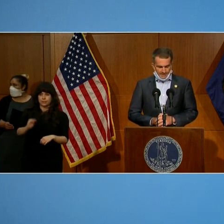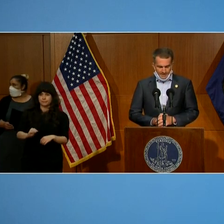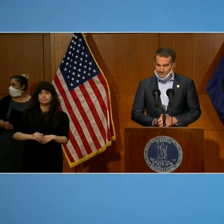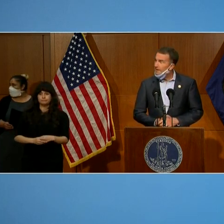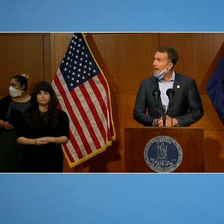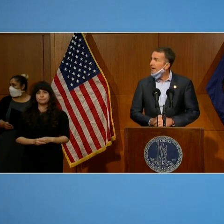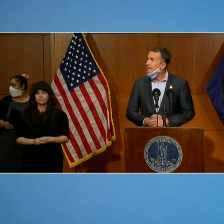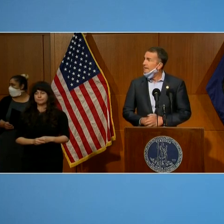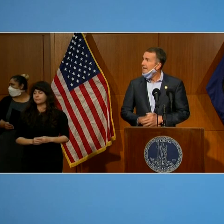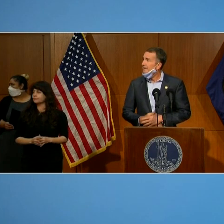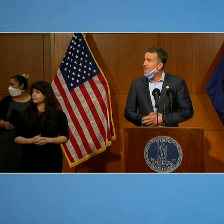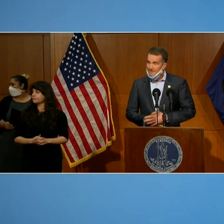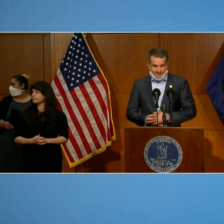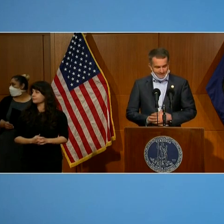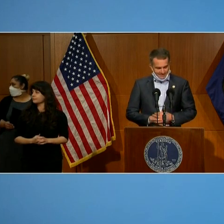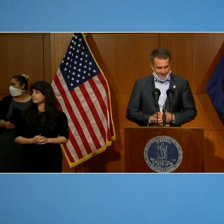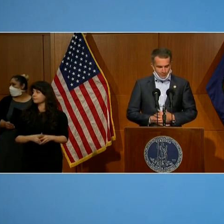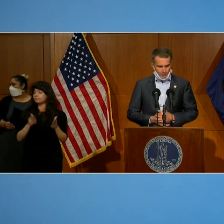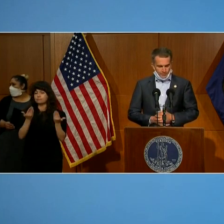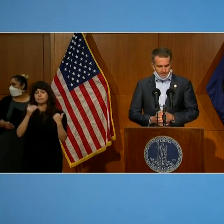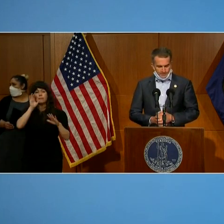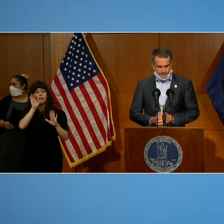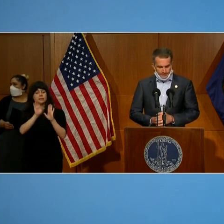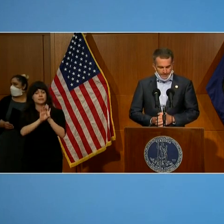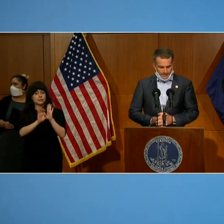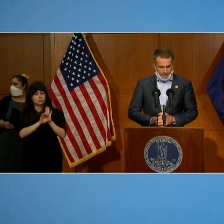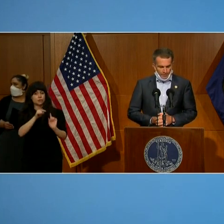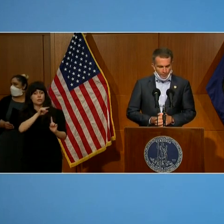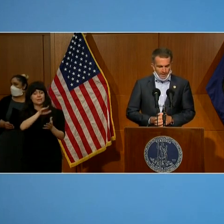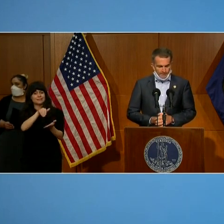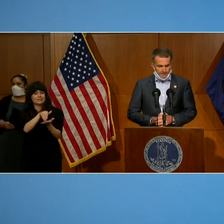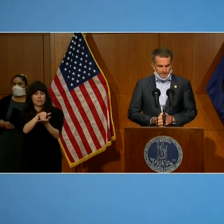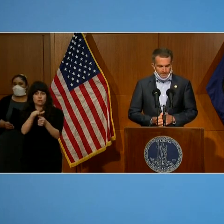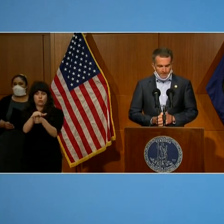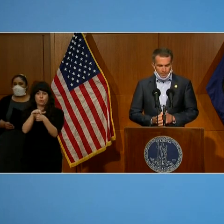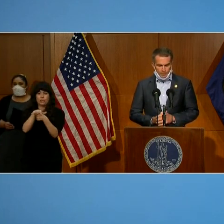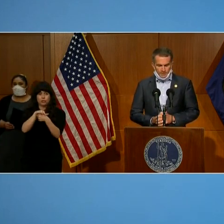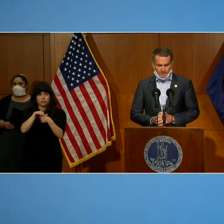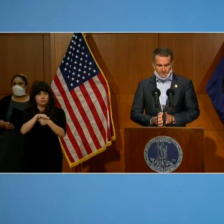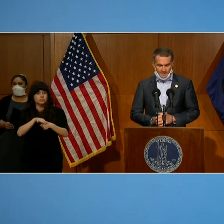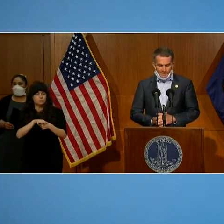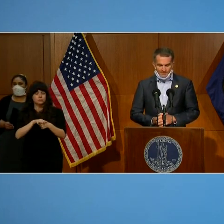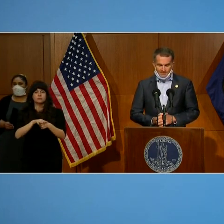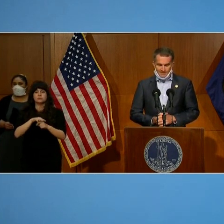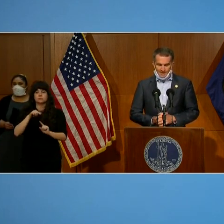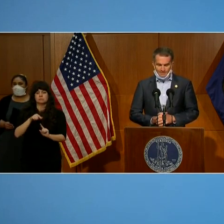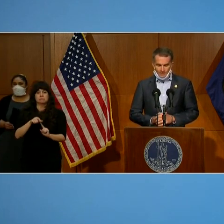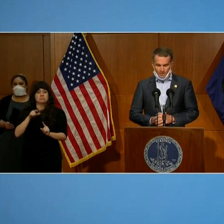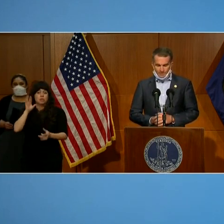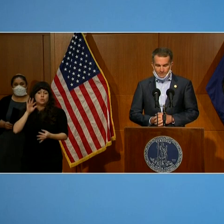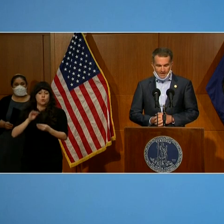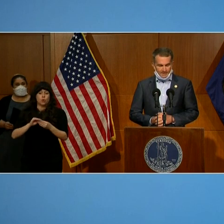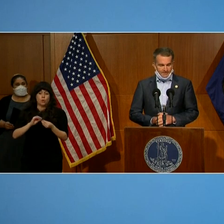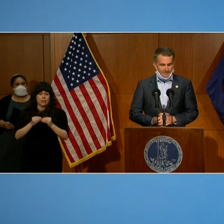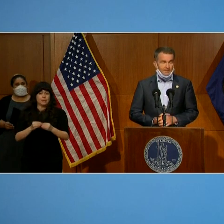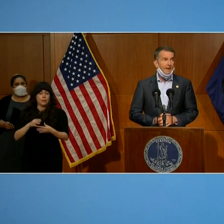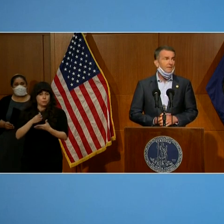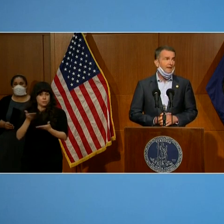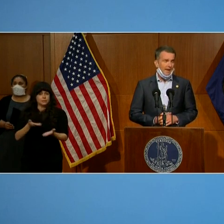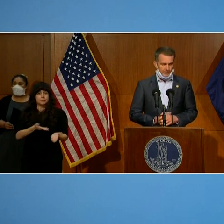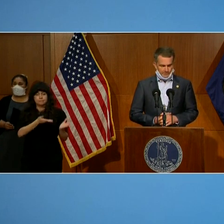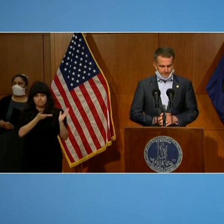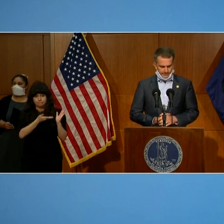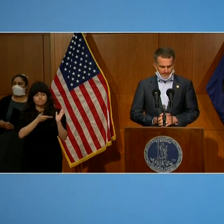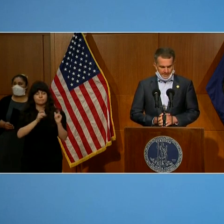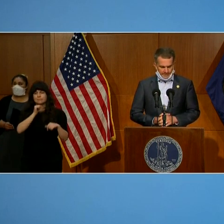This next slide is the central region total cases. The central region has not seen a lot of large change in its